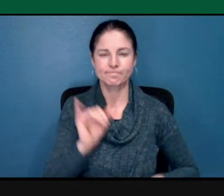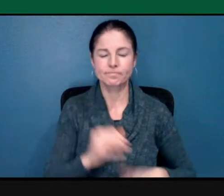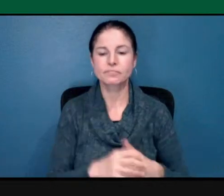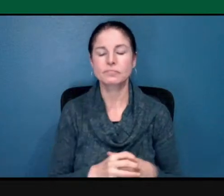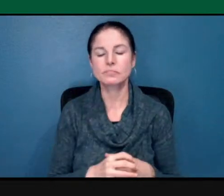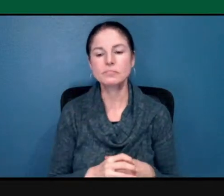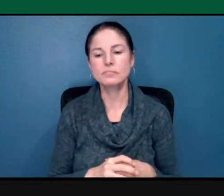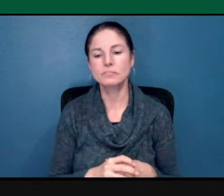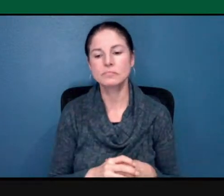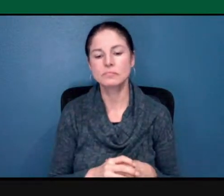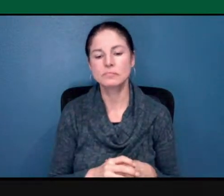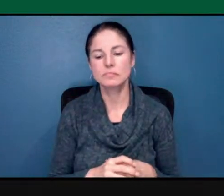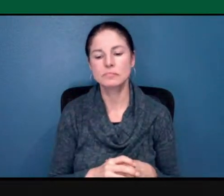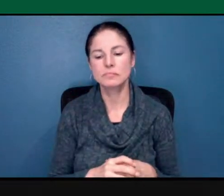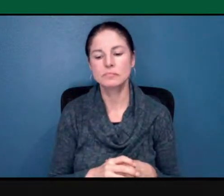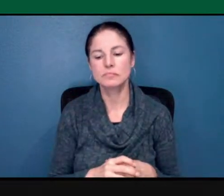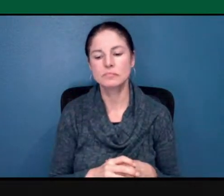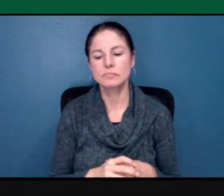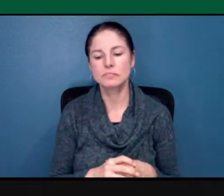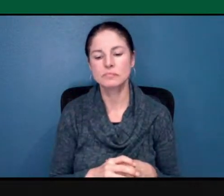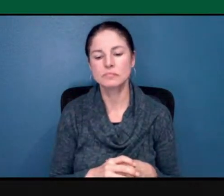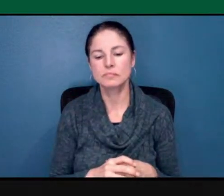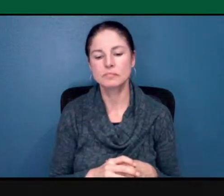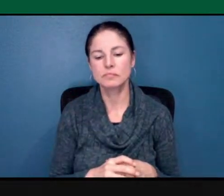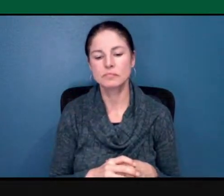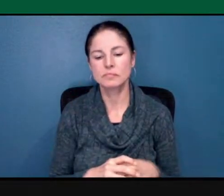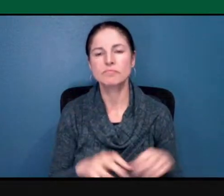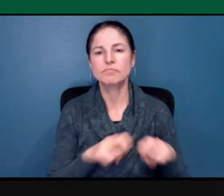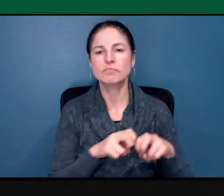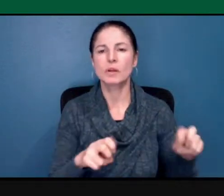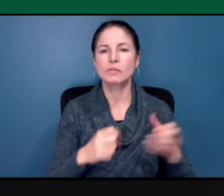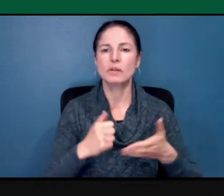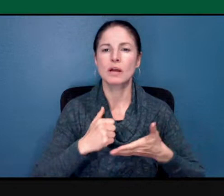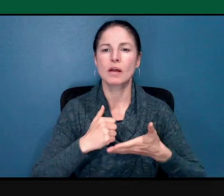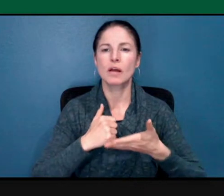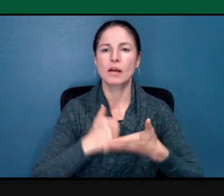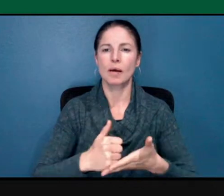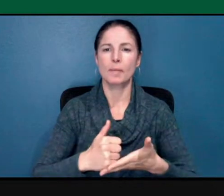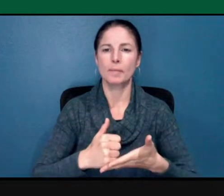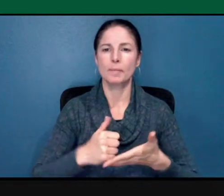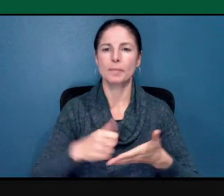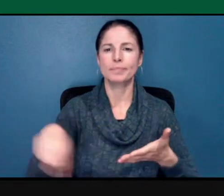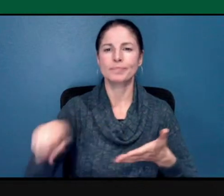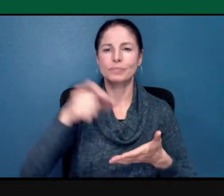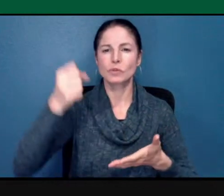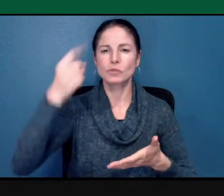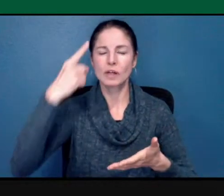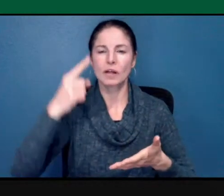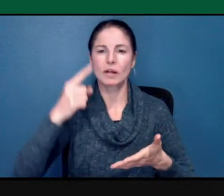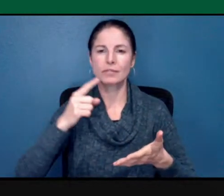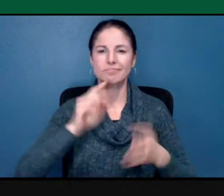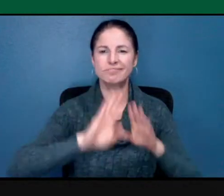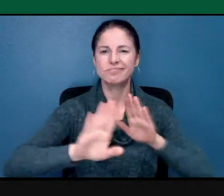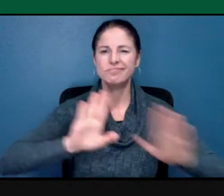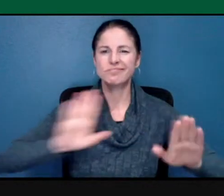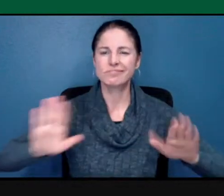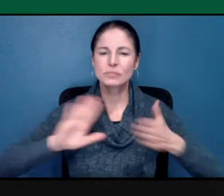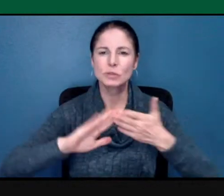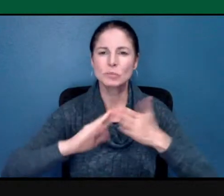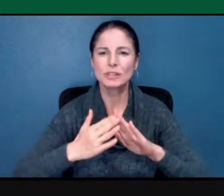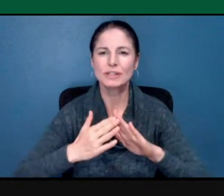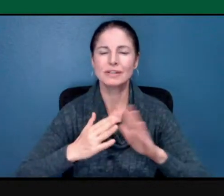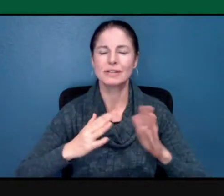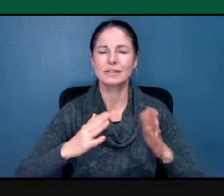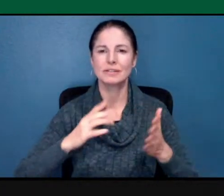helping us understand our different communities, how they're impacted, the hurt, the harm, and the trauma that's experienced.